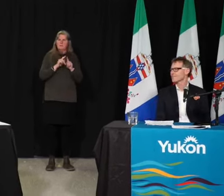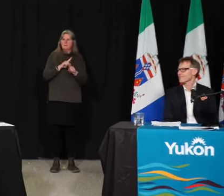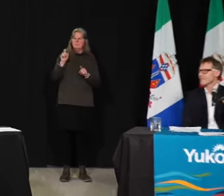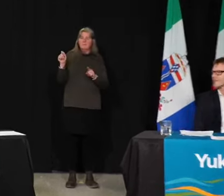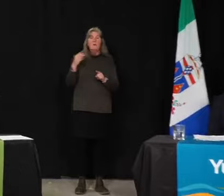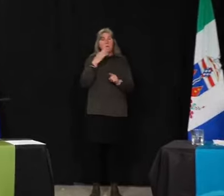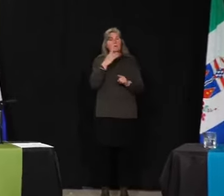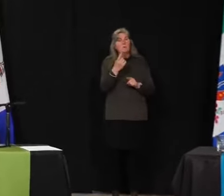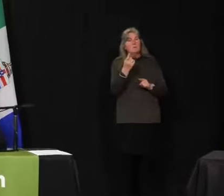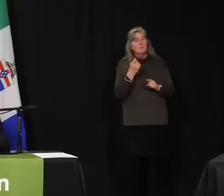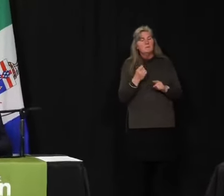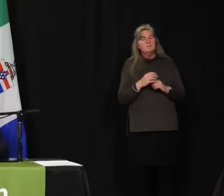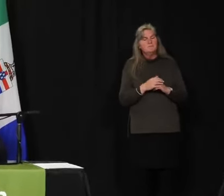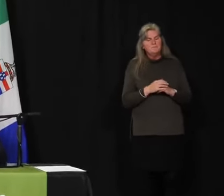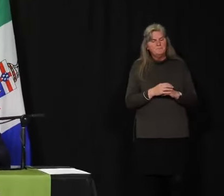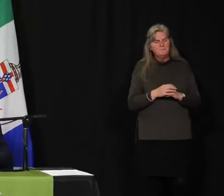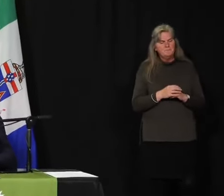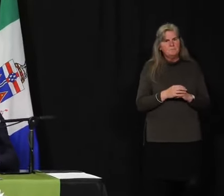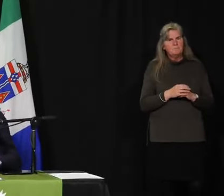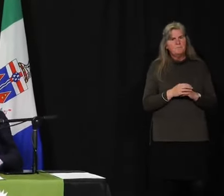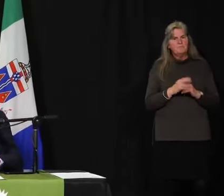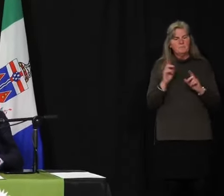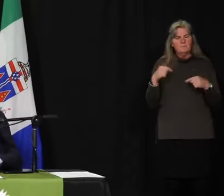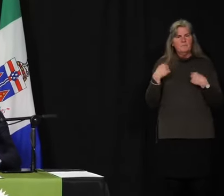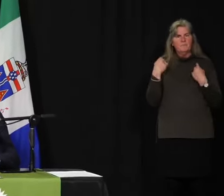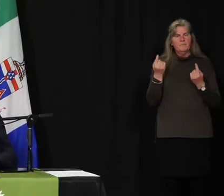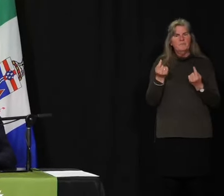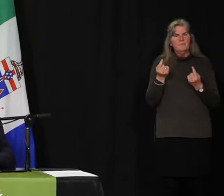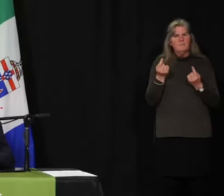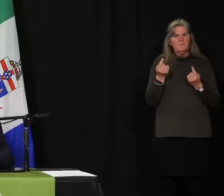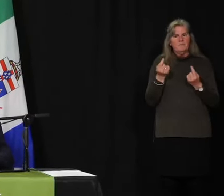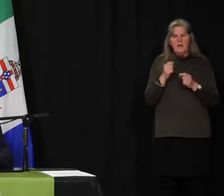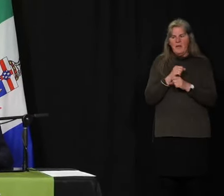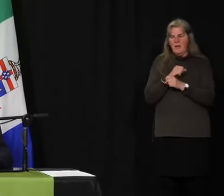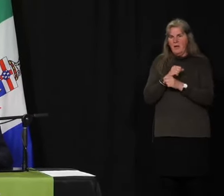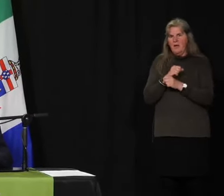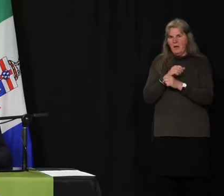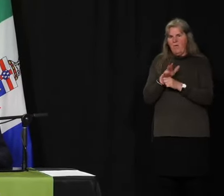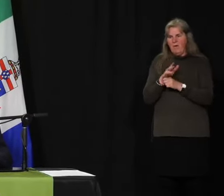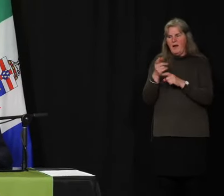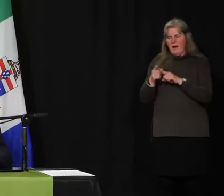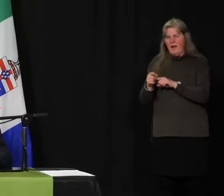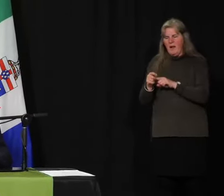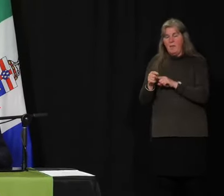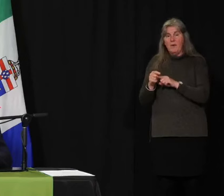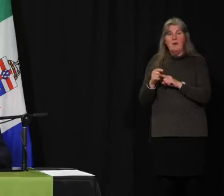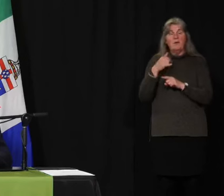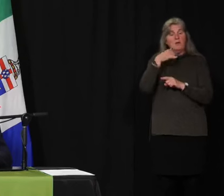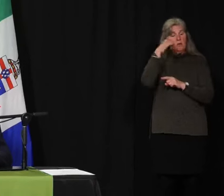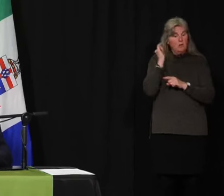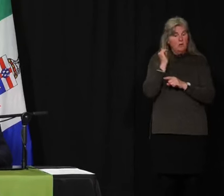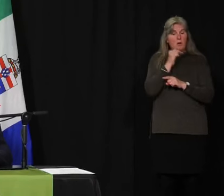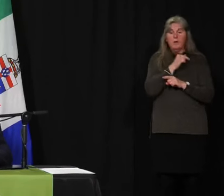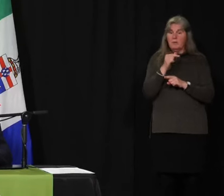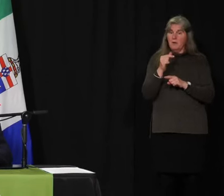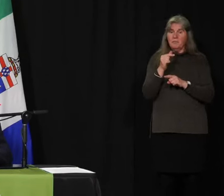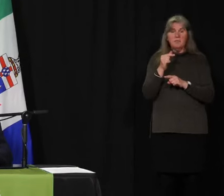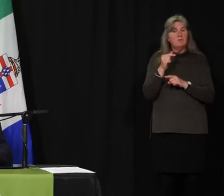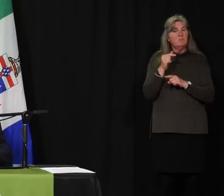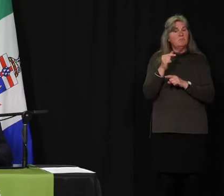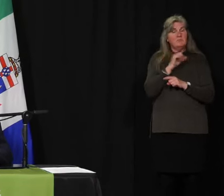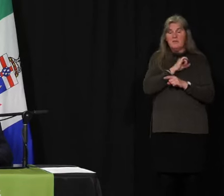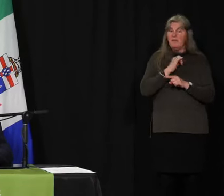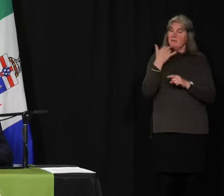Thanks for the question, Gord. So, you know, since the beginning of this, Yukon employers have been at work and